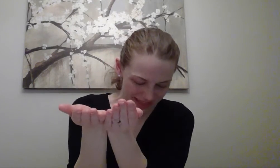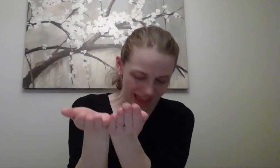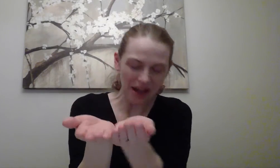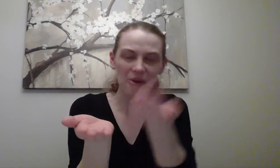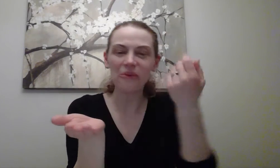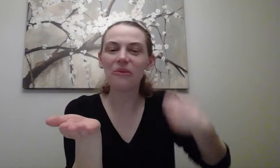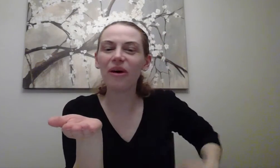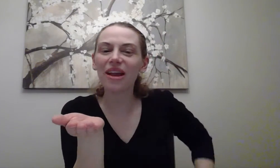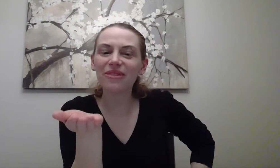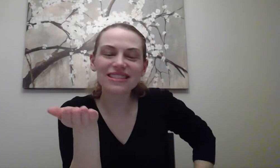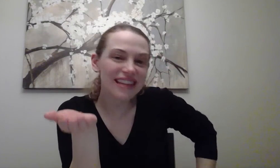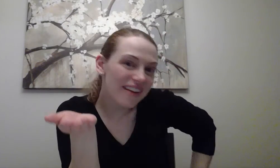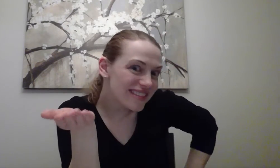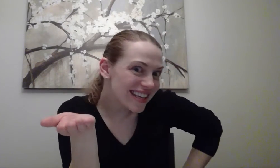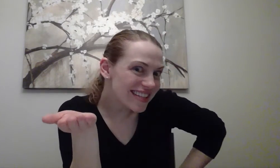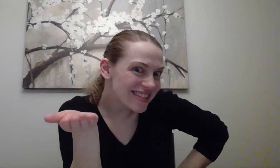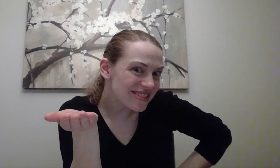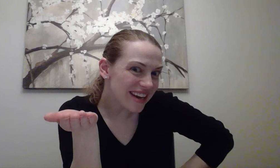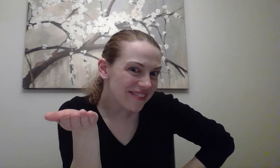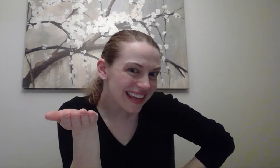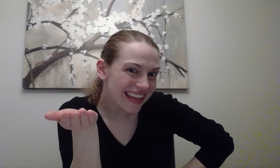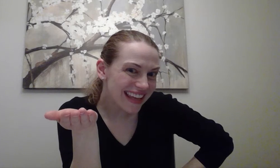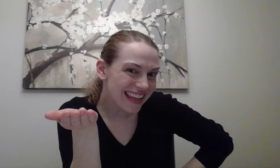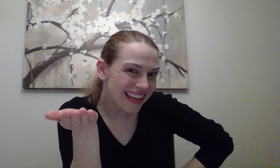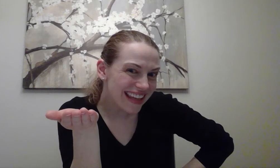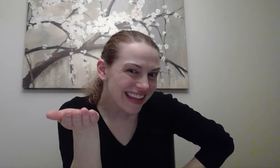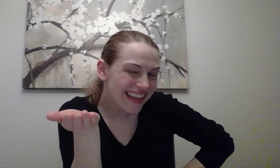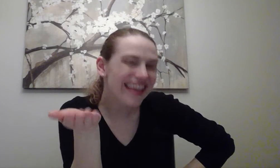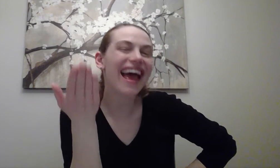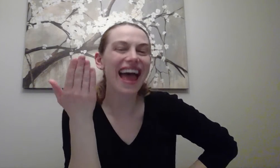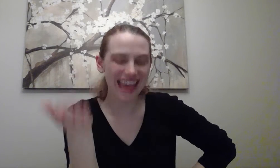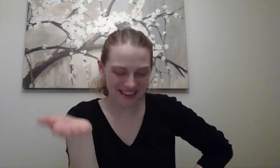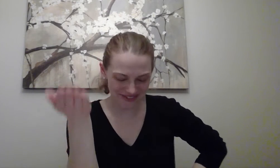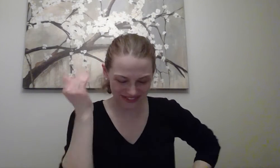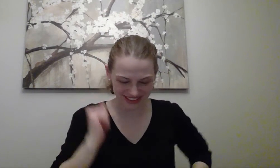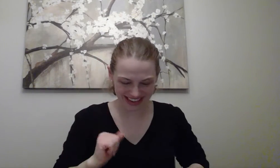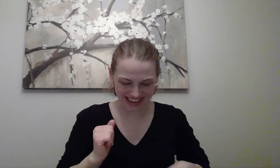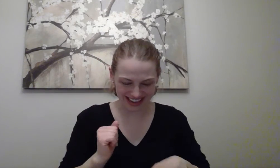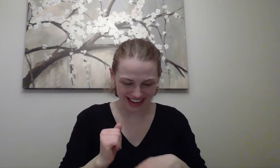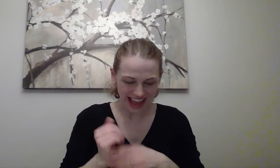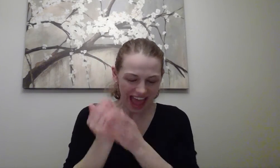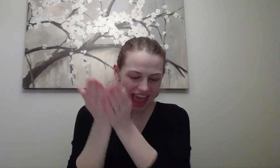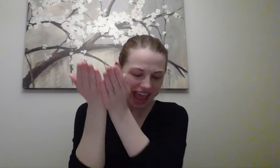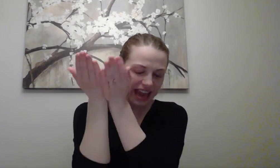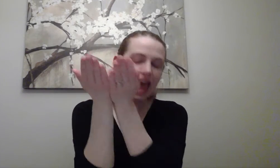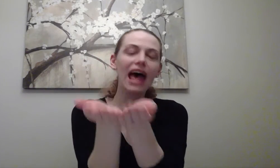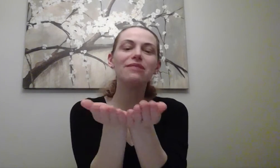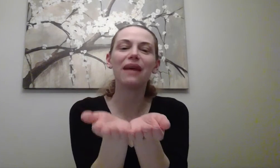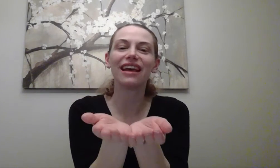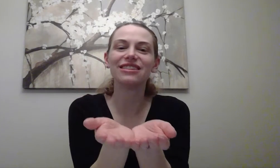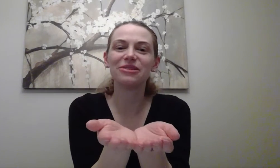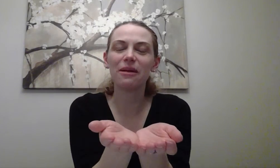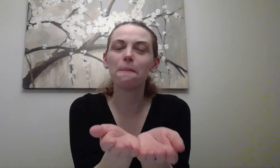Without one. What's left is. You tell me. Every. And headband. Do it.